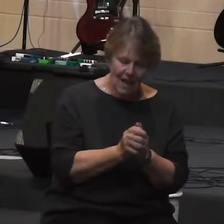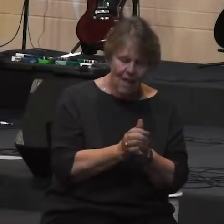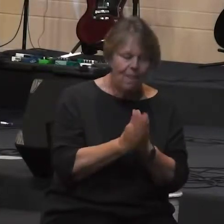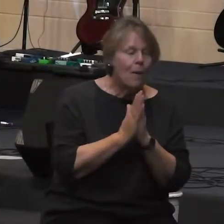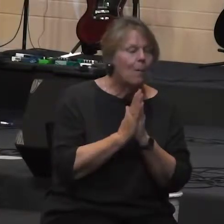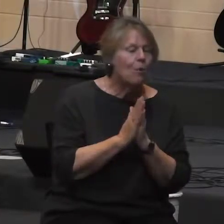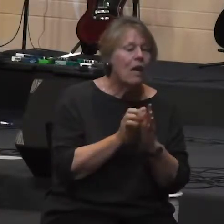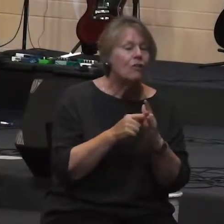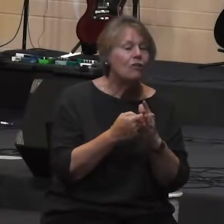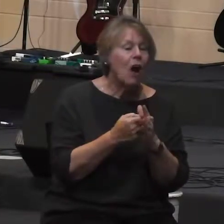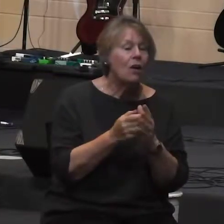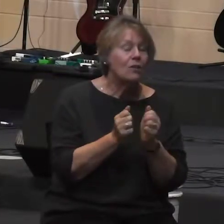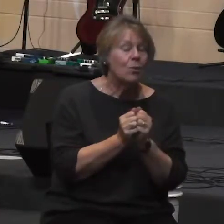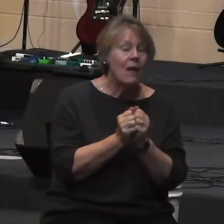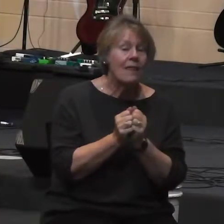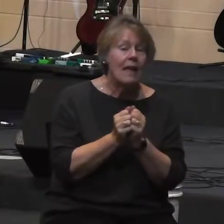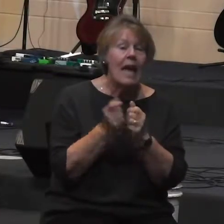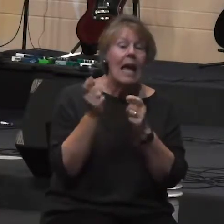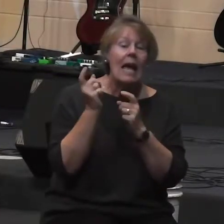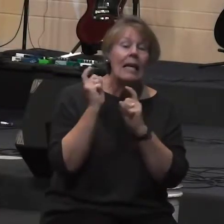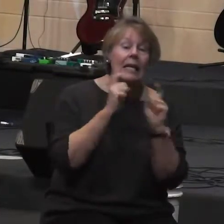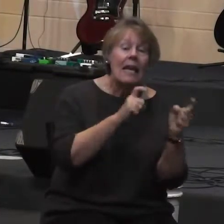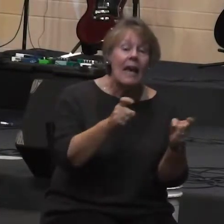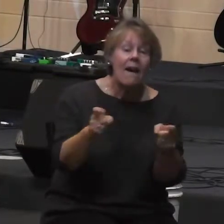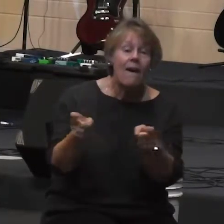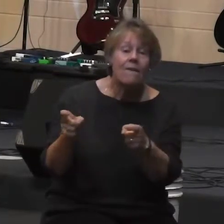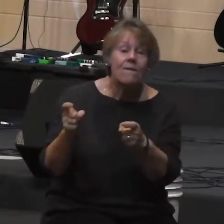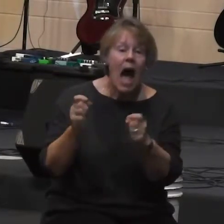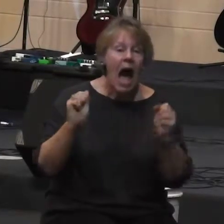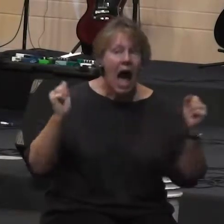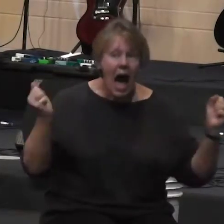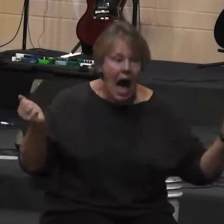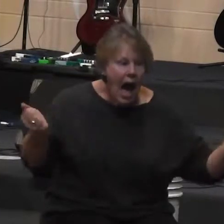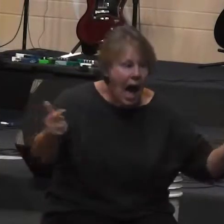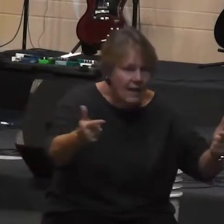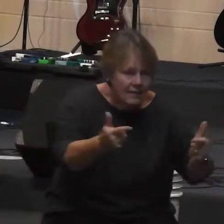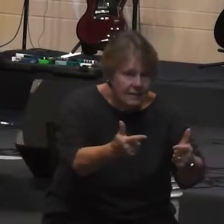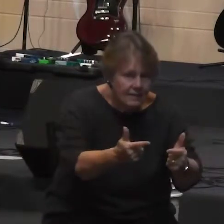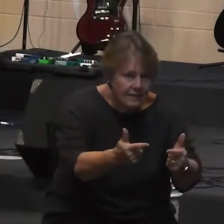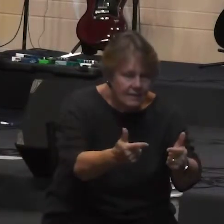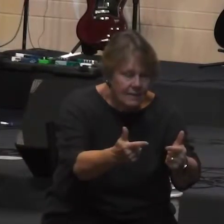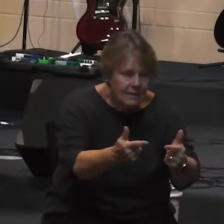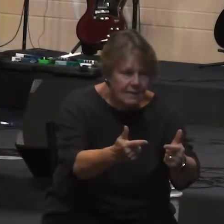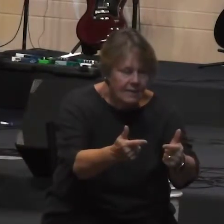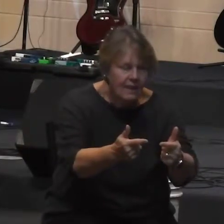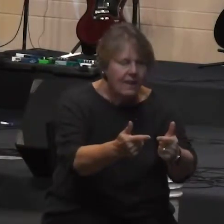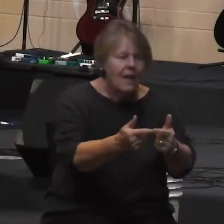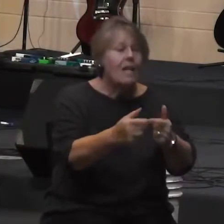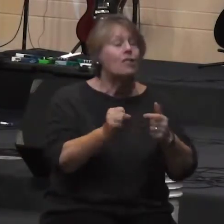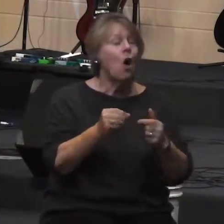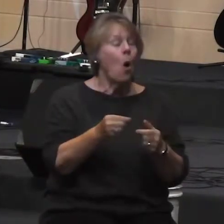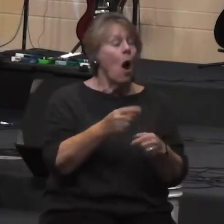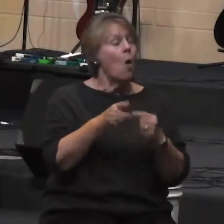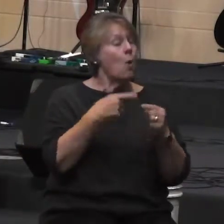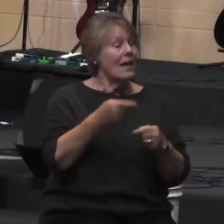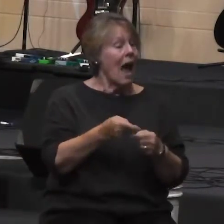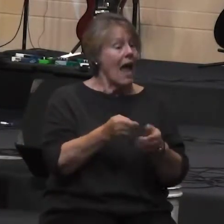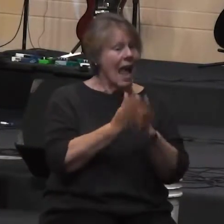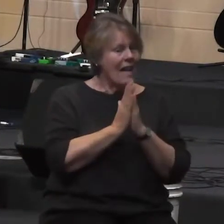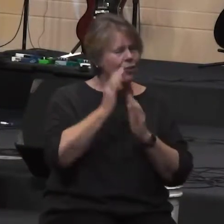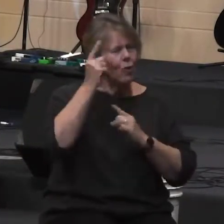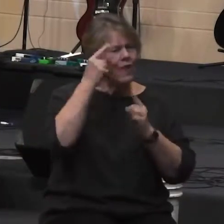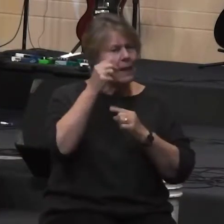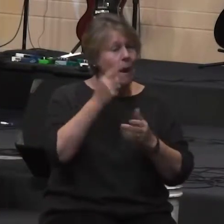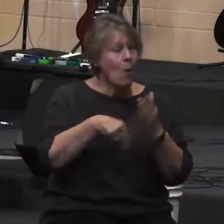Give us. And it strikes me when I asked you to think about what you need and even when I thought through